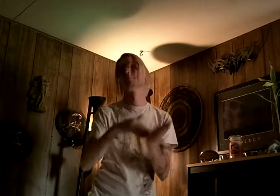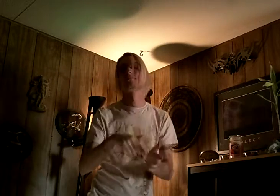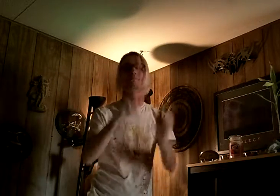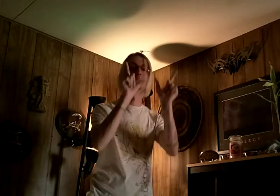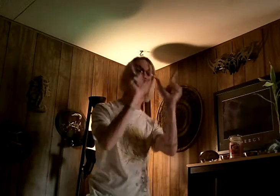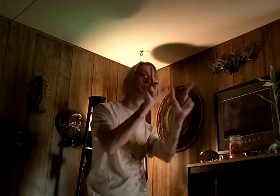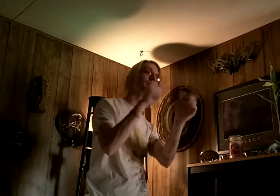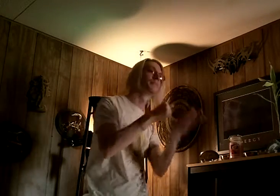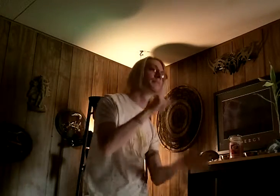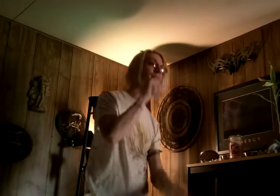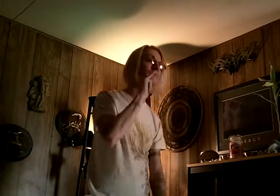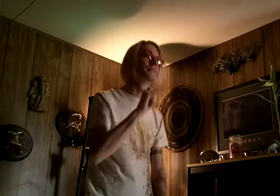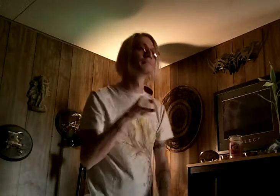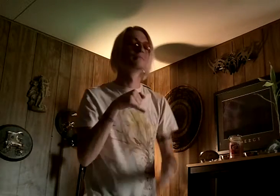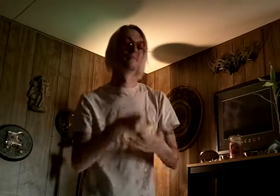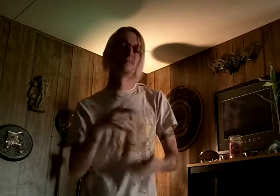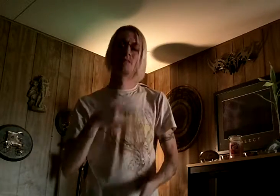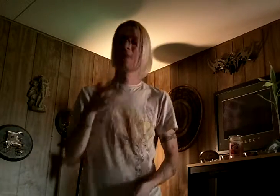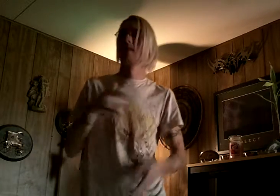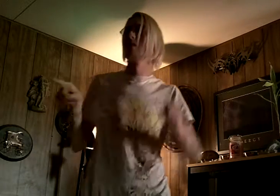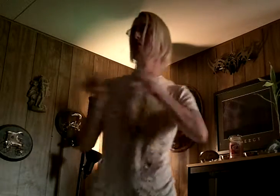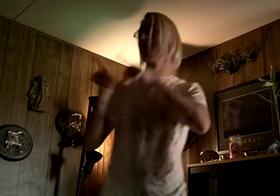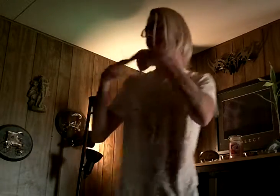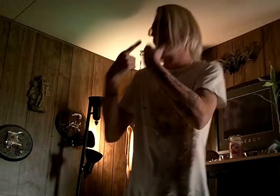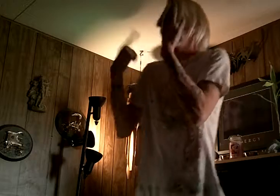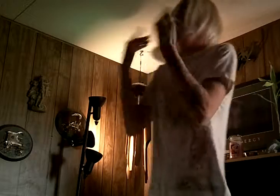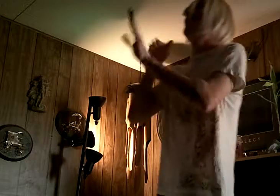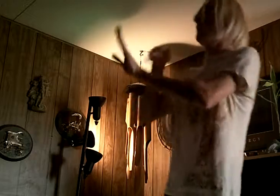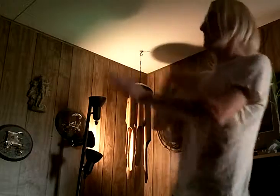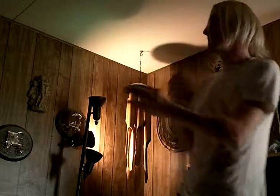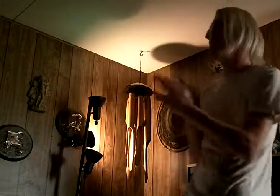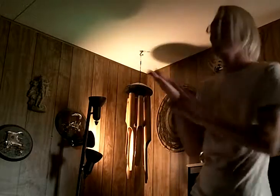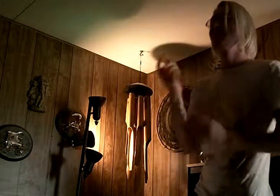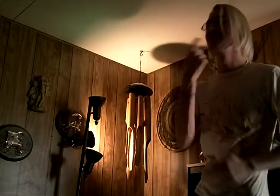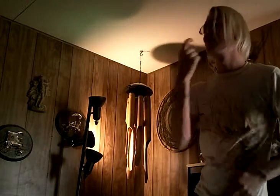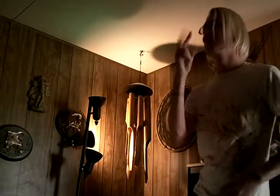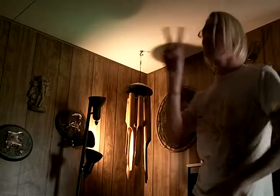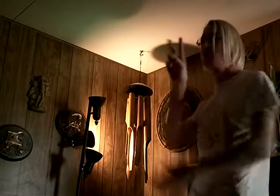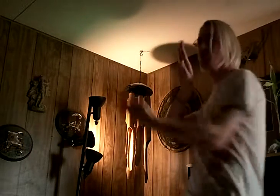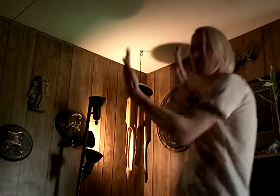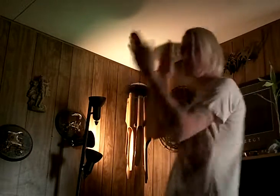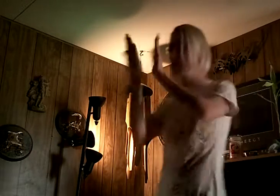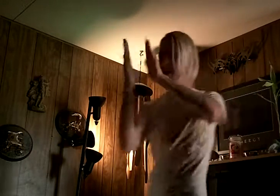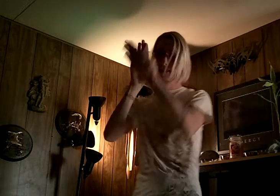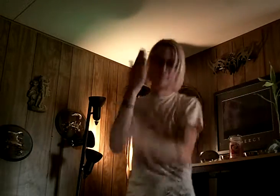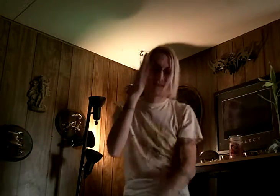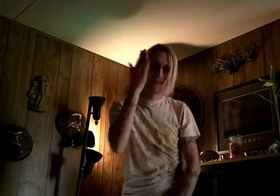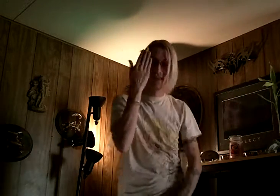Whatever it is, it feels like it's laughing at me Through the glass of a two-sided mirror